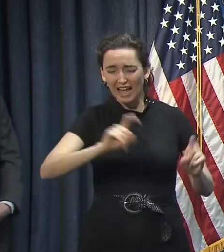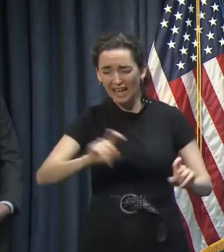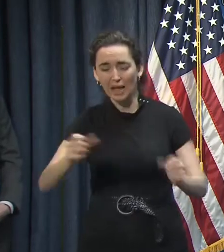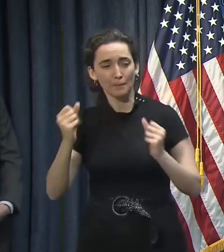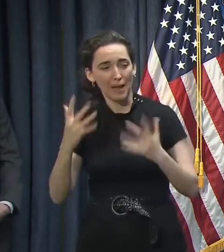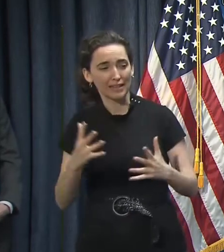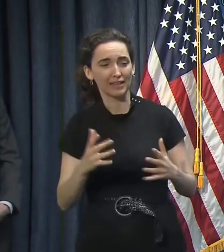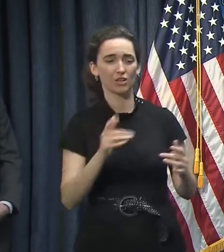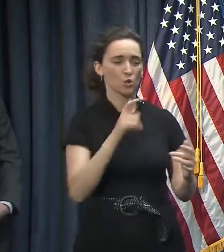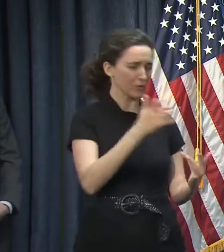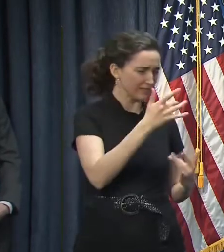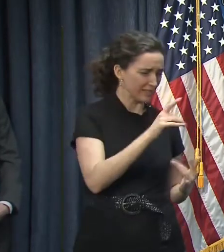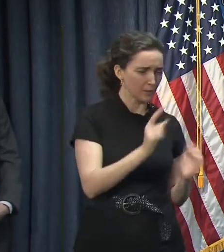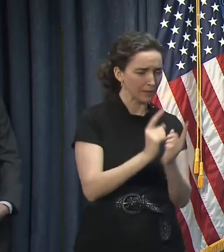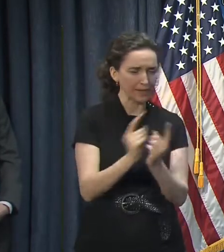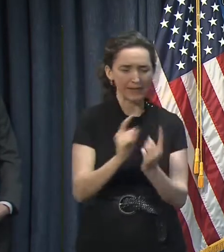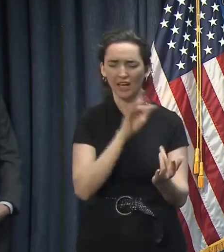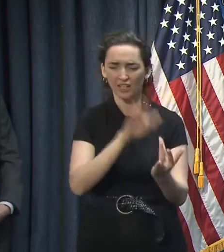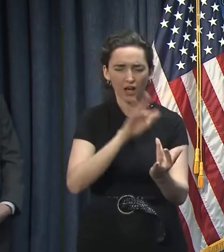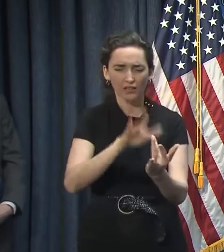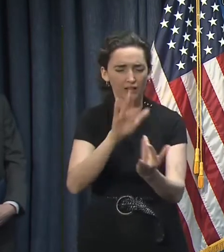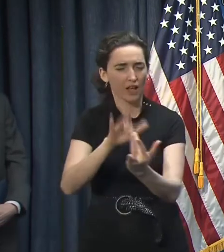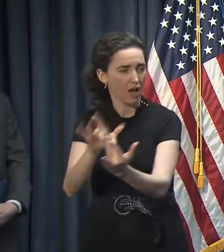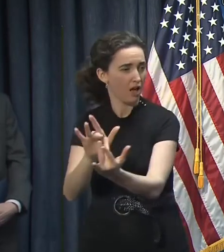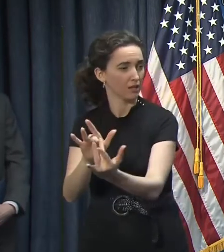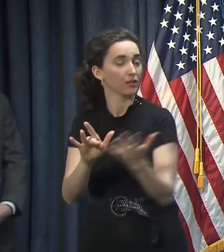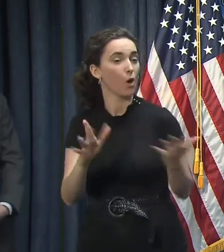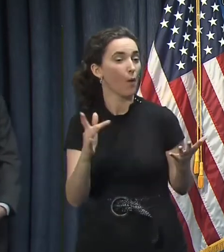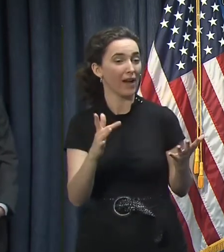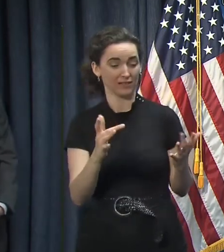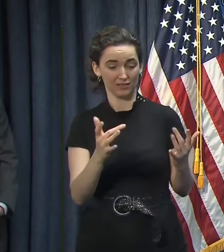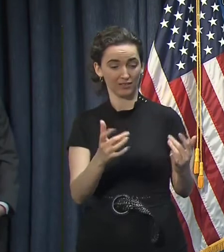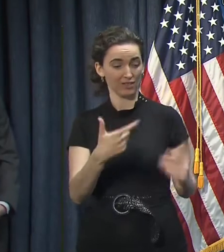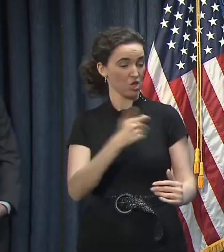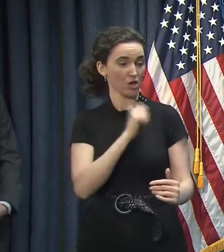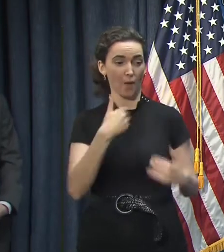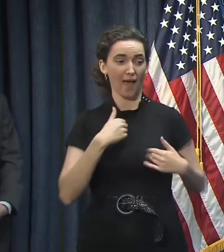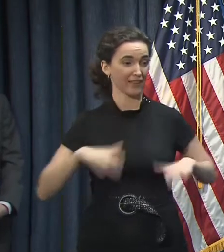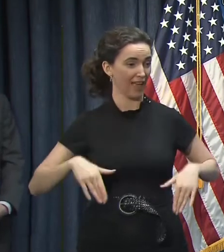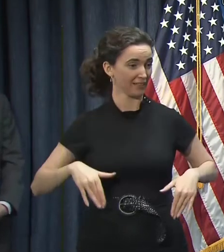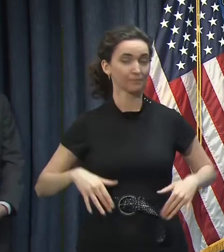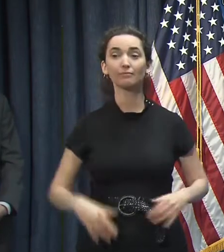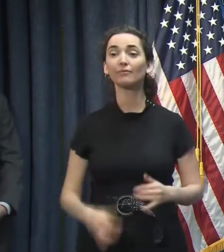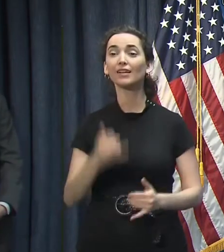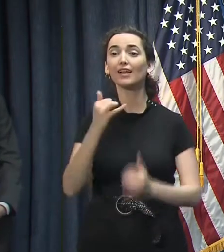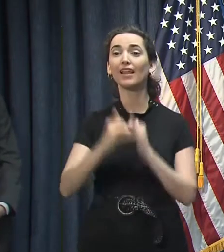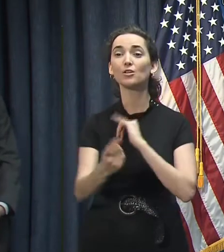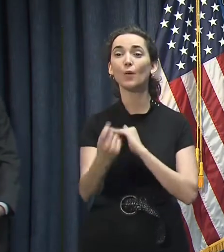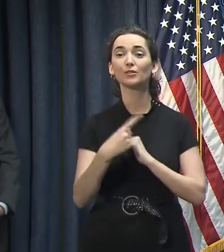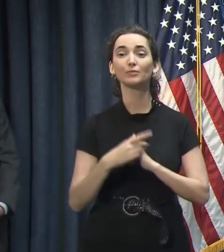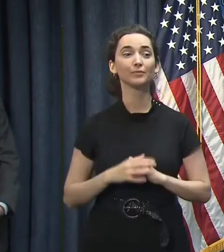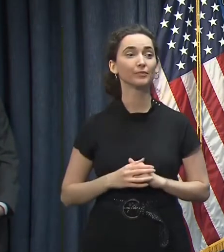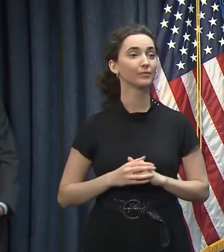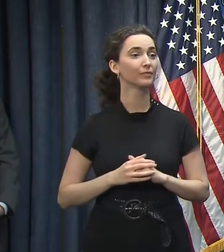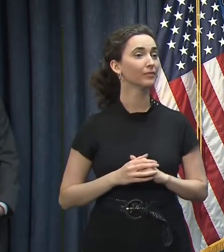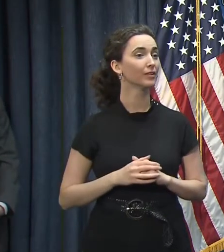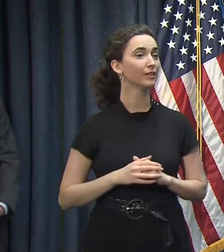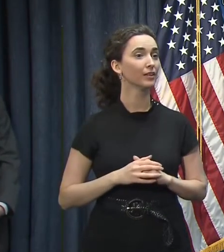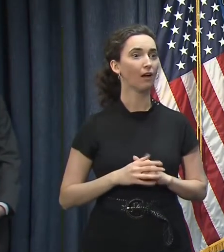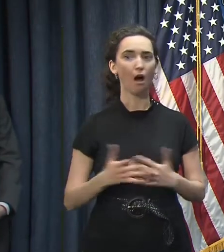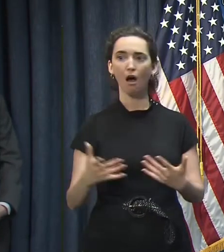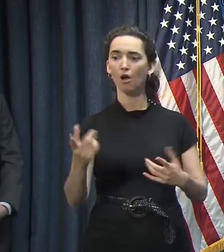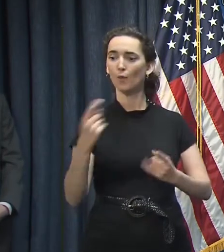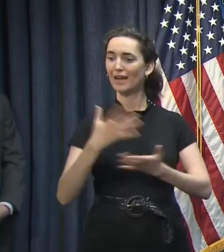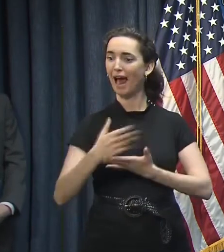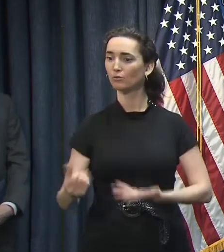tracing and all that sort of stuff, because we don't yet have that vaccine. Last one. Question? You guys ran out of